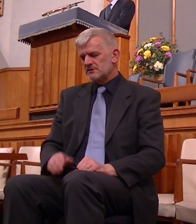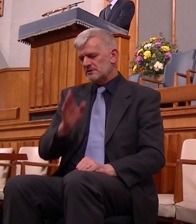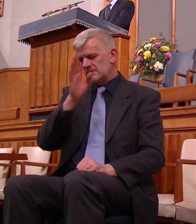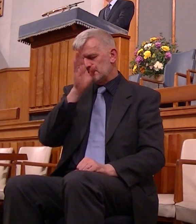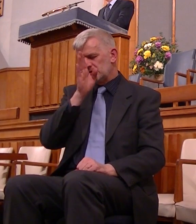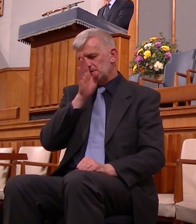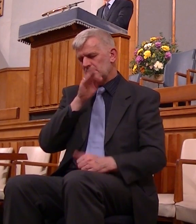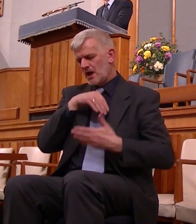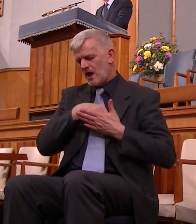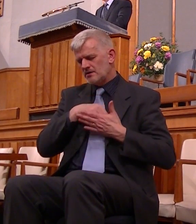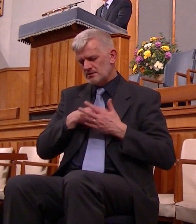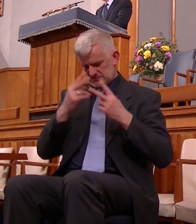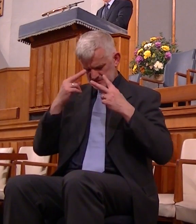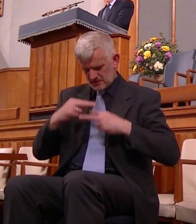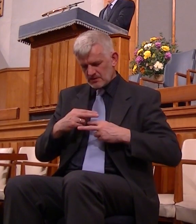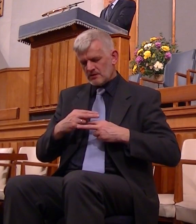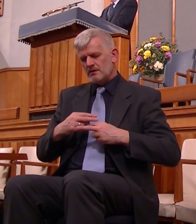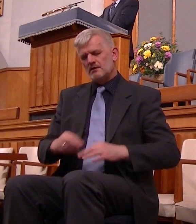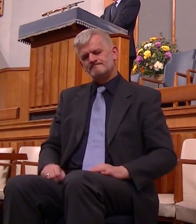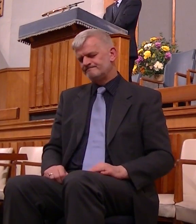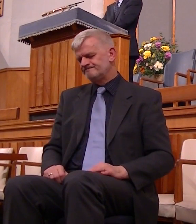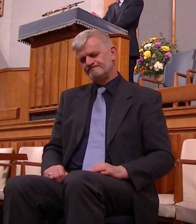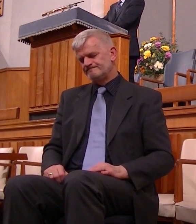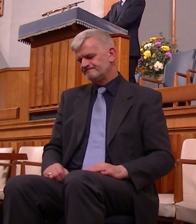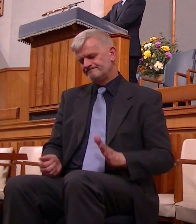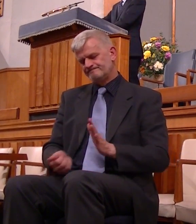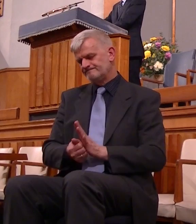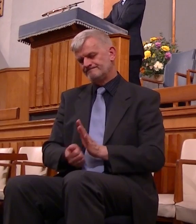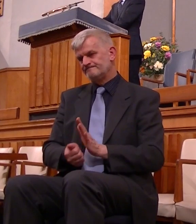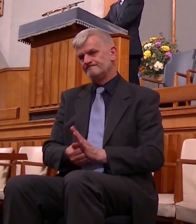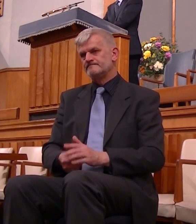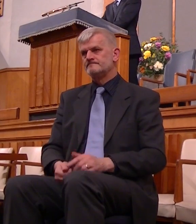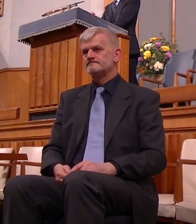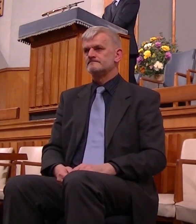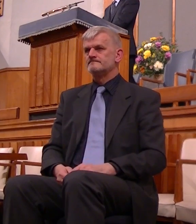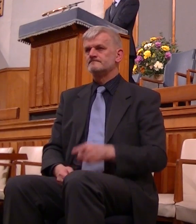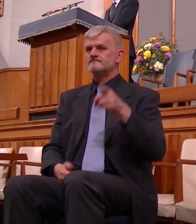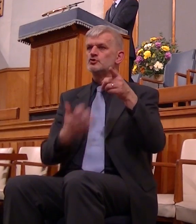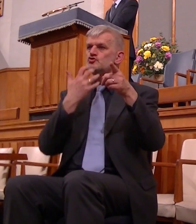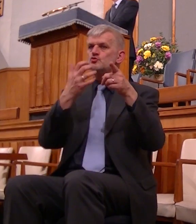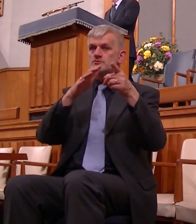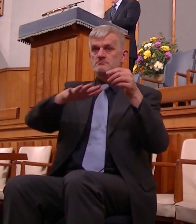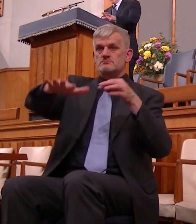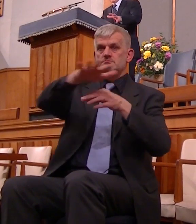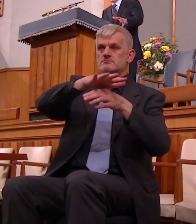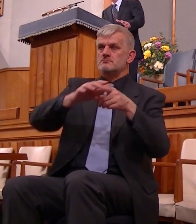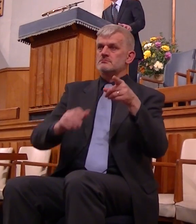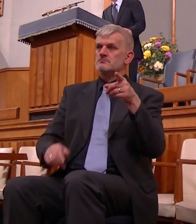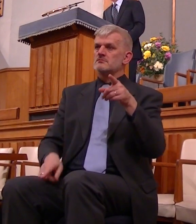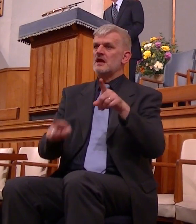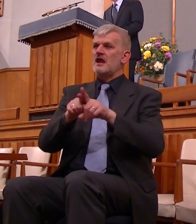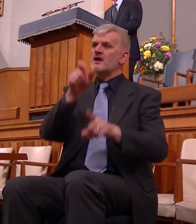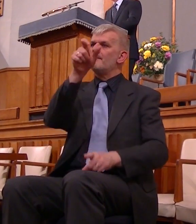when he looked at himself here's Israel Ephraim a nation depicted